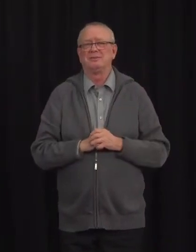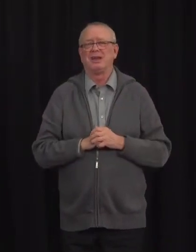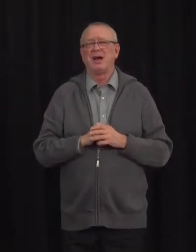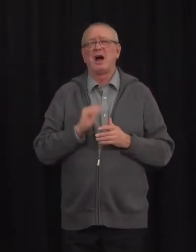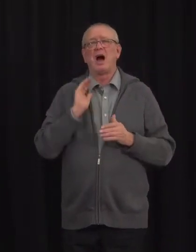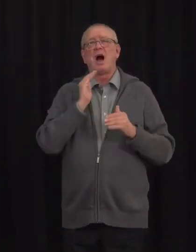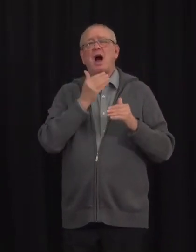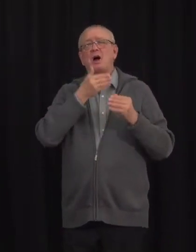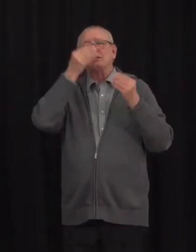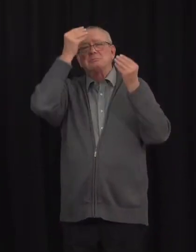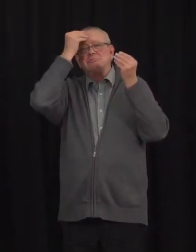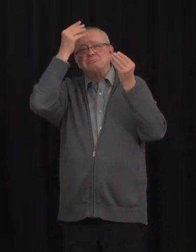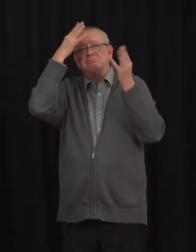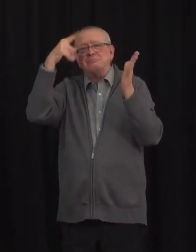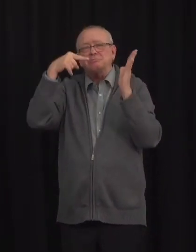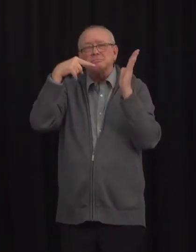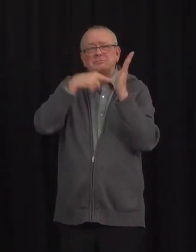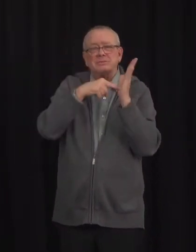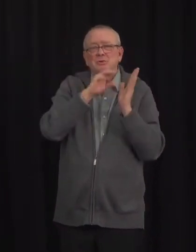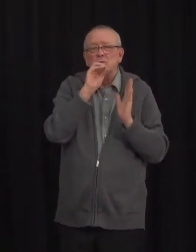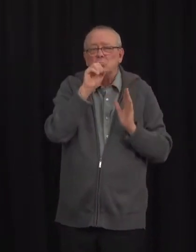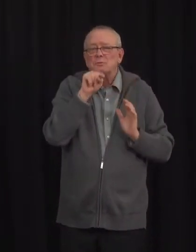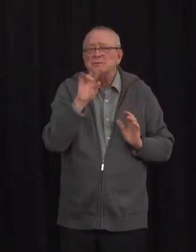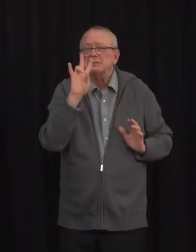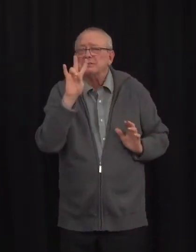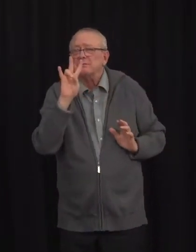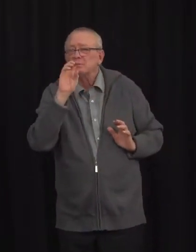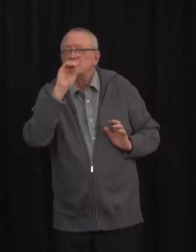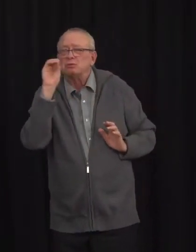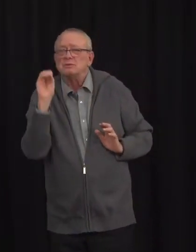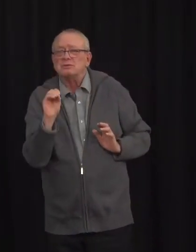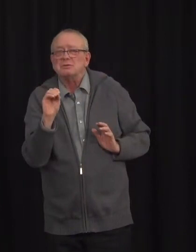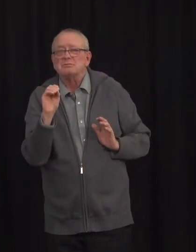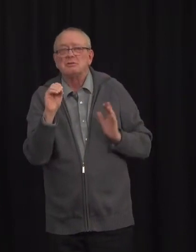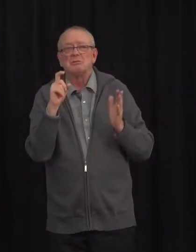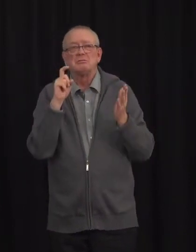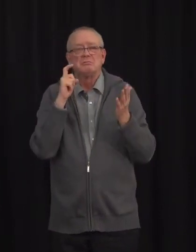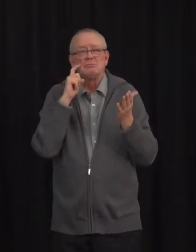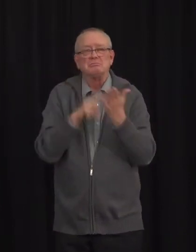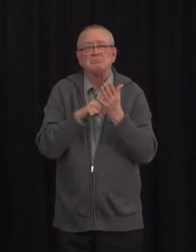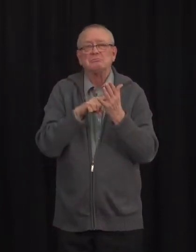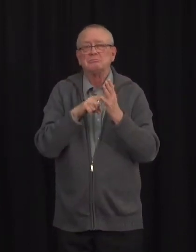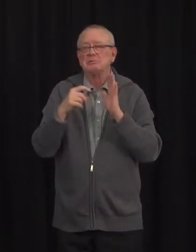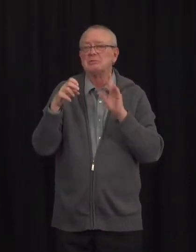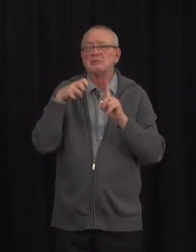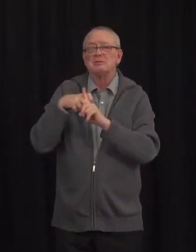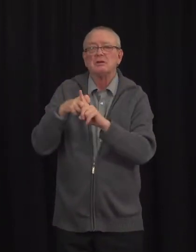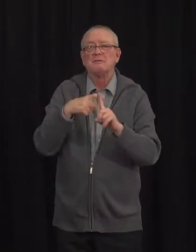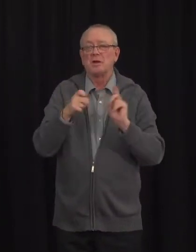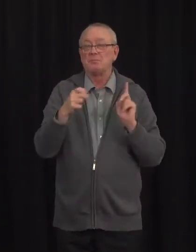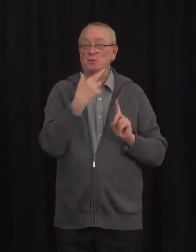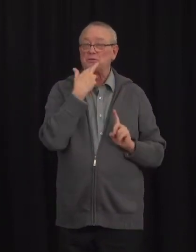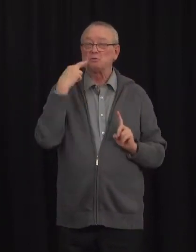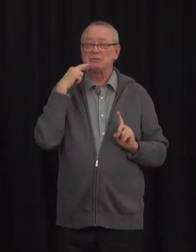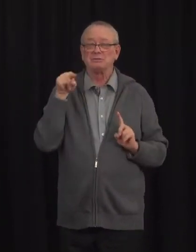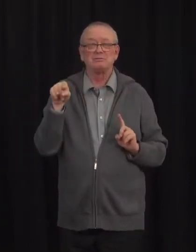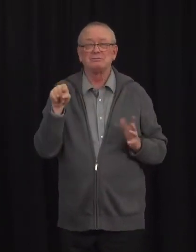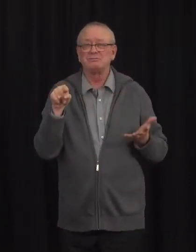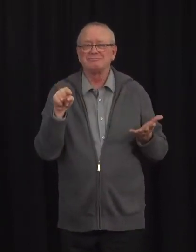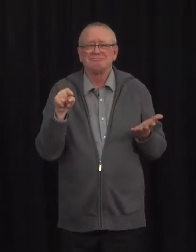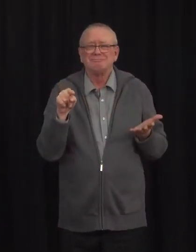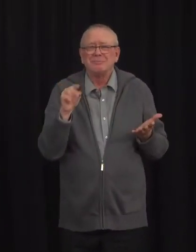.7% of identifiable transmission has occurred in restaurants and similar businesses.